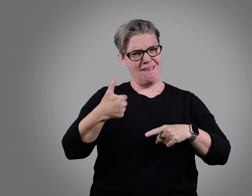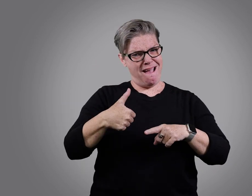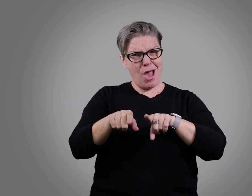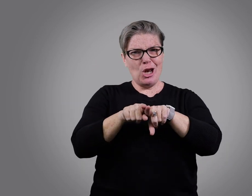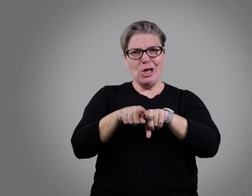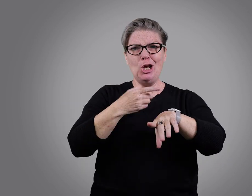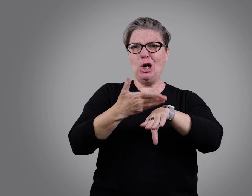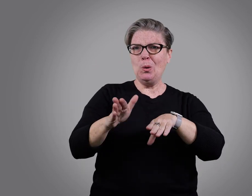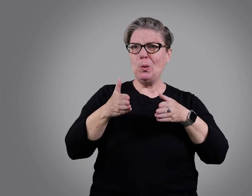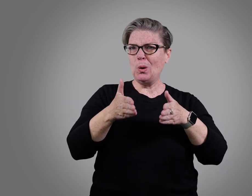a new technique.